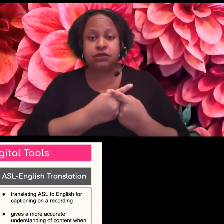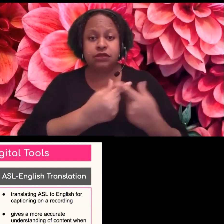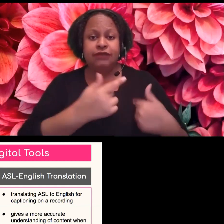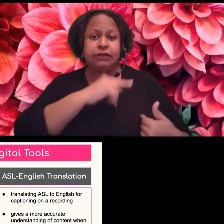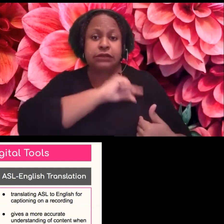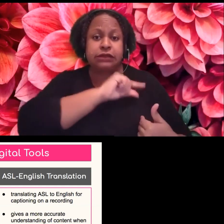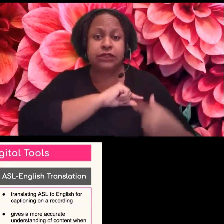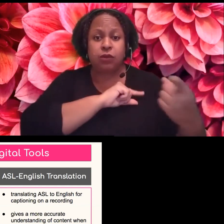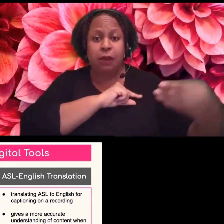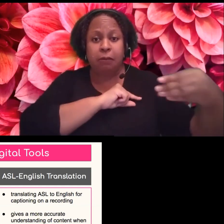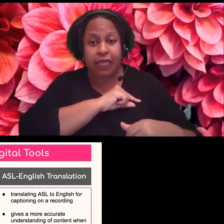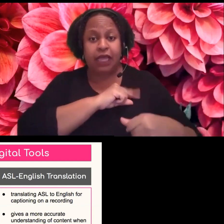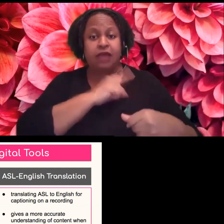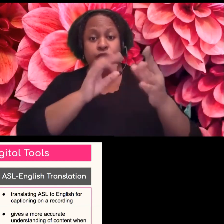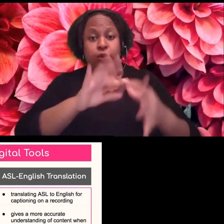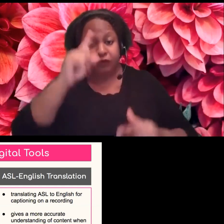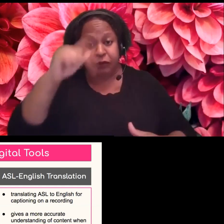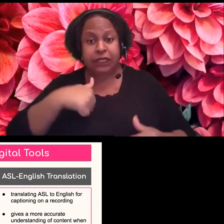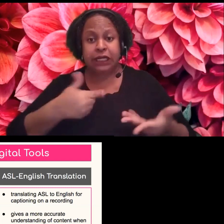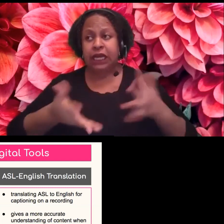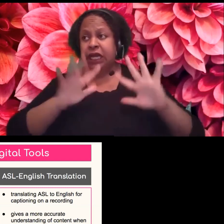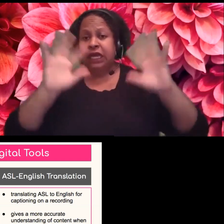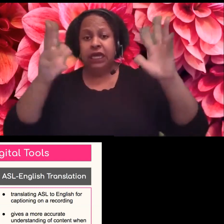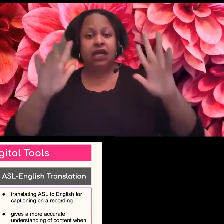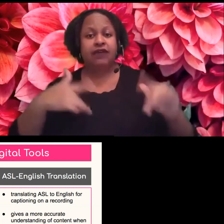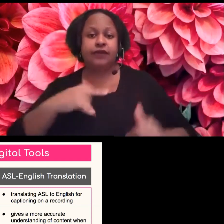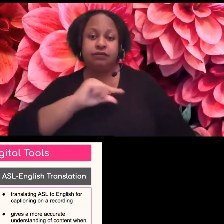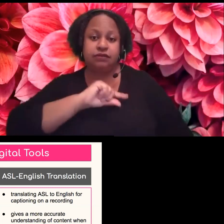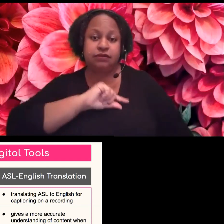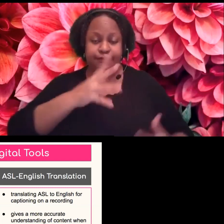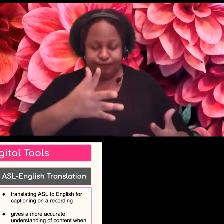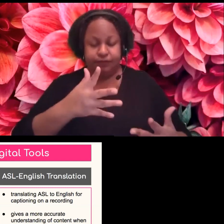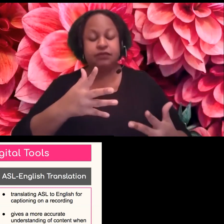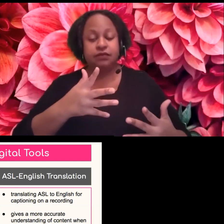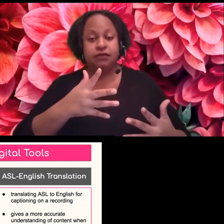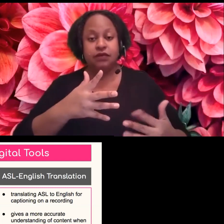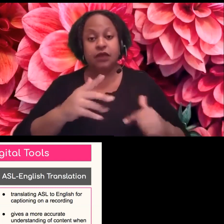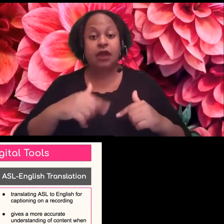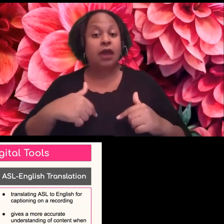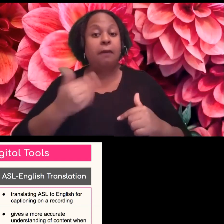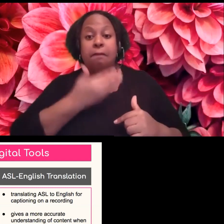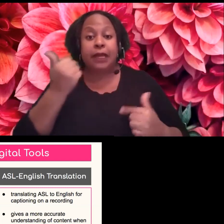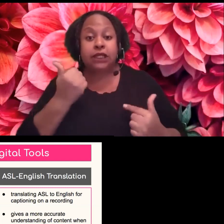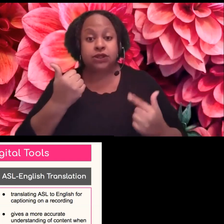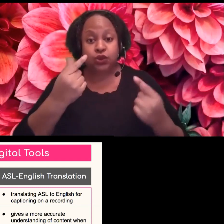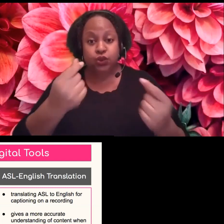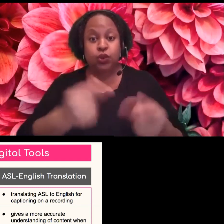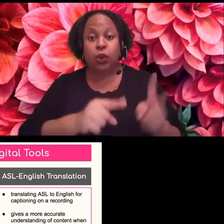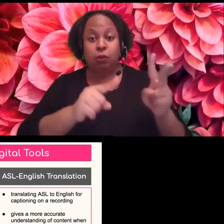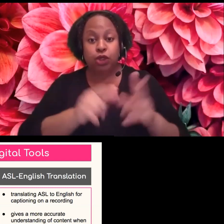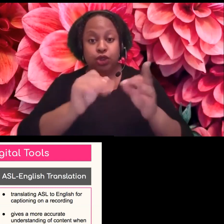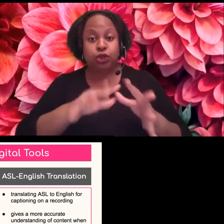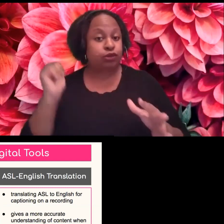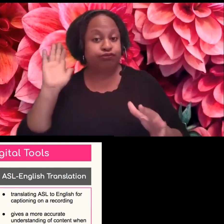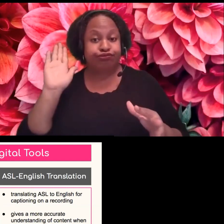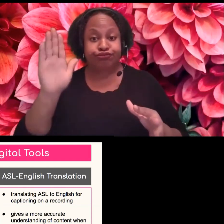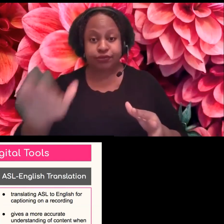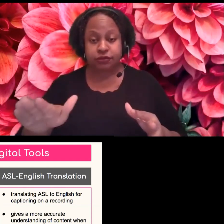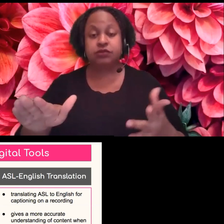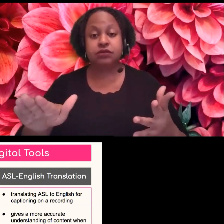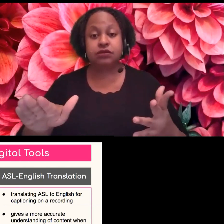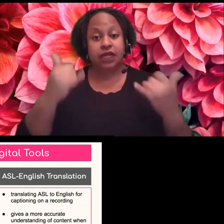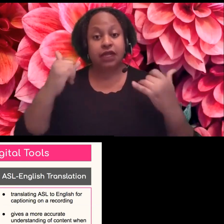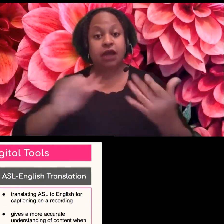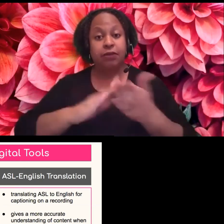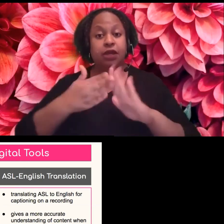having interpreters just anyways, at your public events, it, uh, normalizes the practice and it shows folks that they will be there,